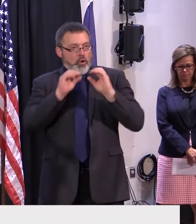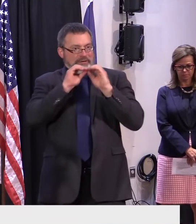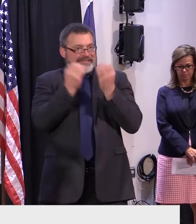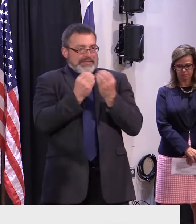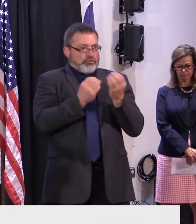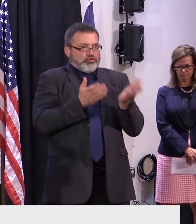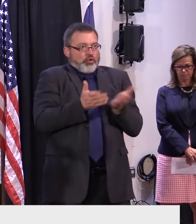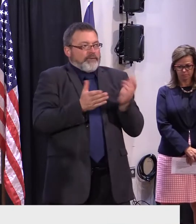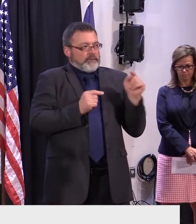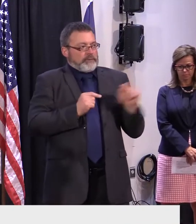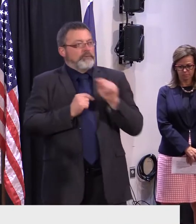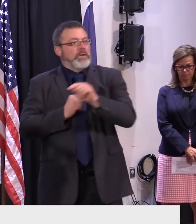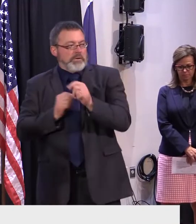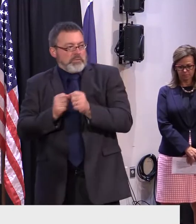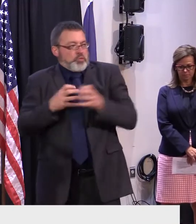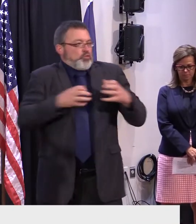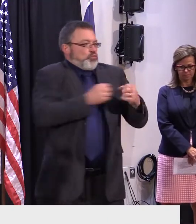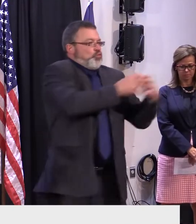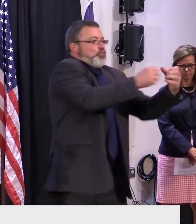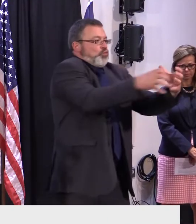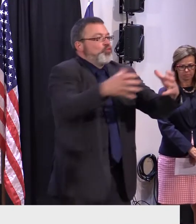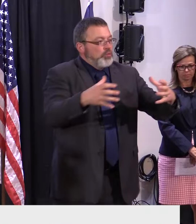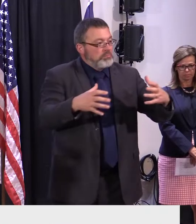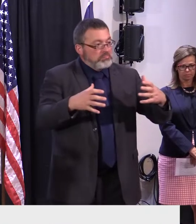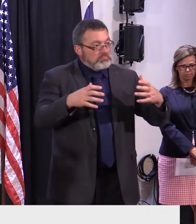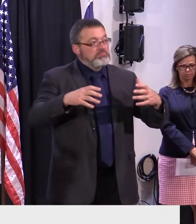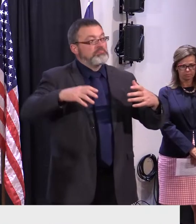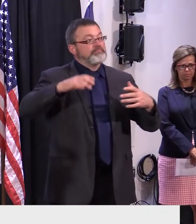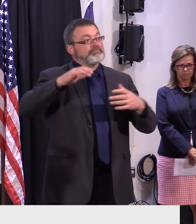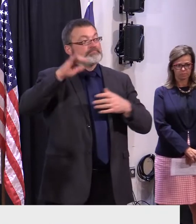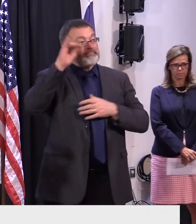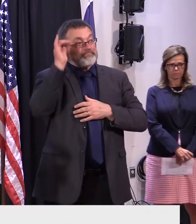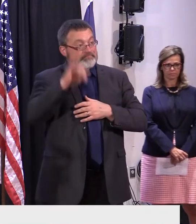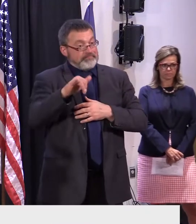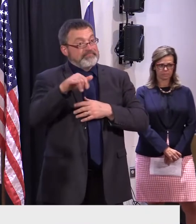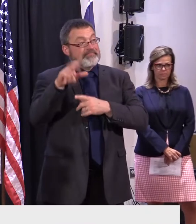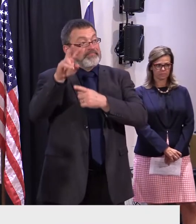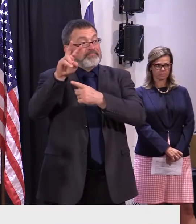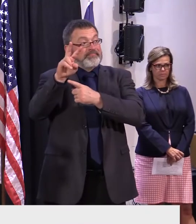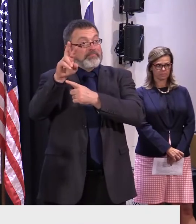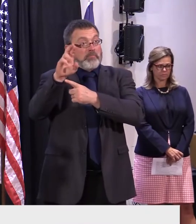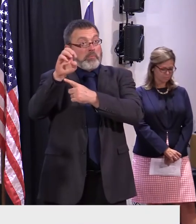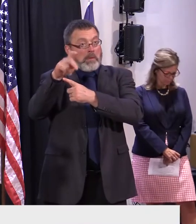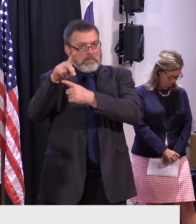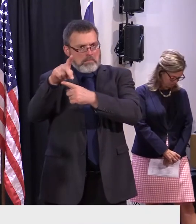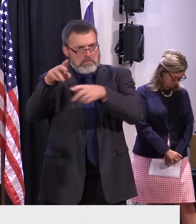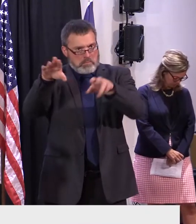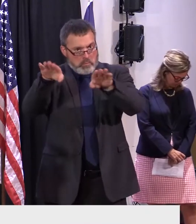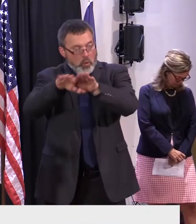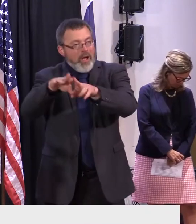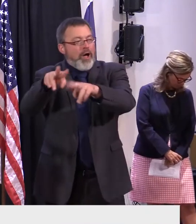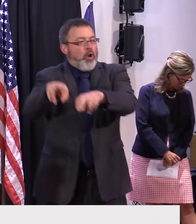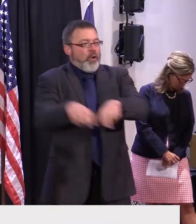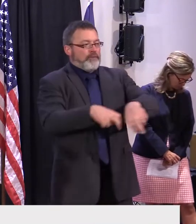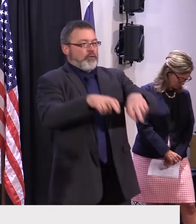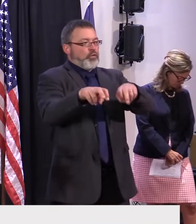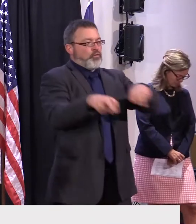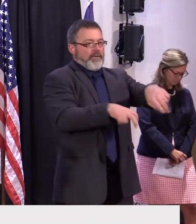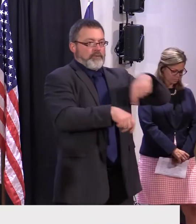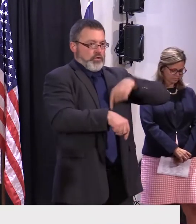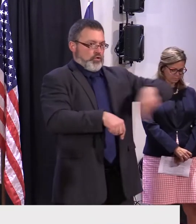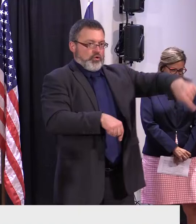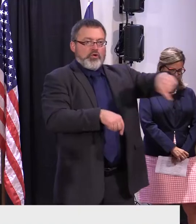might be losing their VRAP rental assistance, we do have services in place to assist them to access other